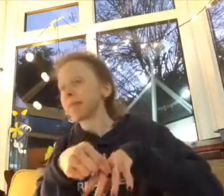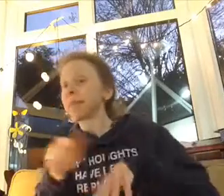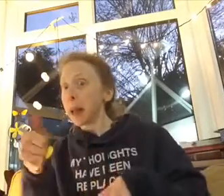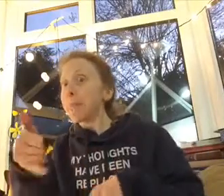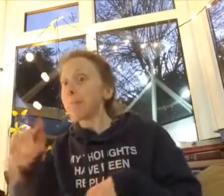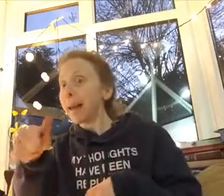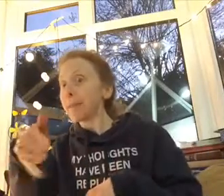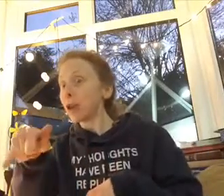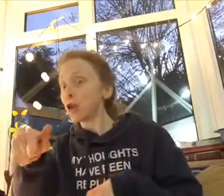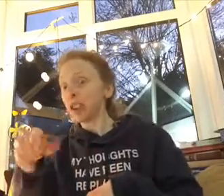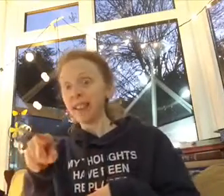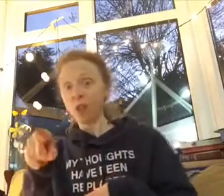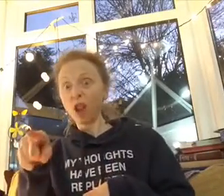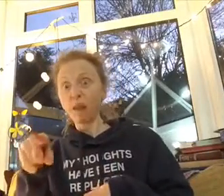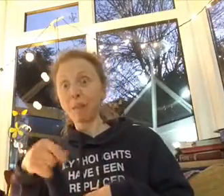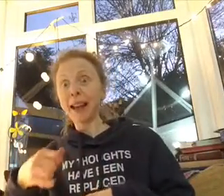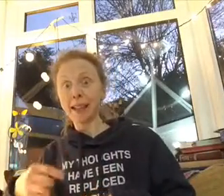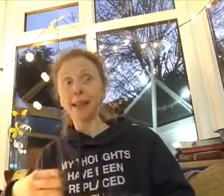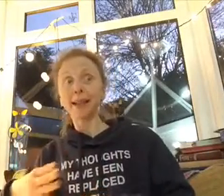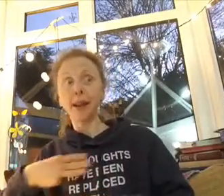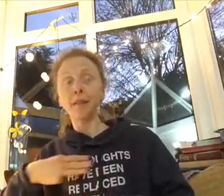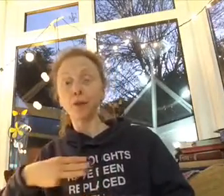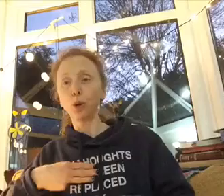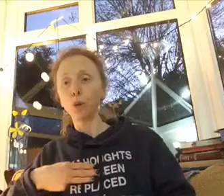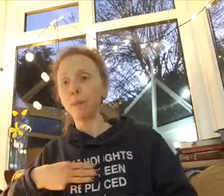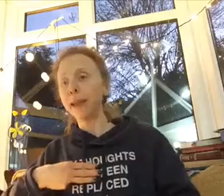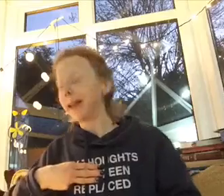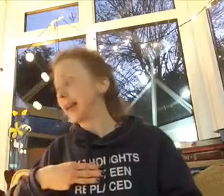maybe you should leave all the romantic stuff to me